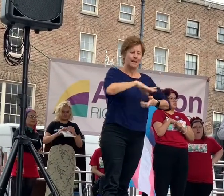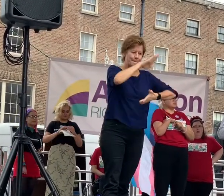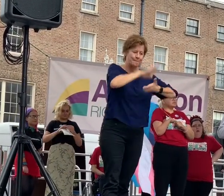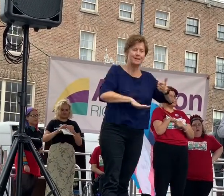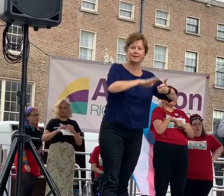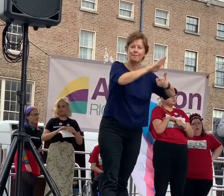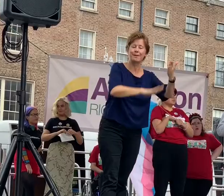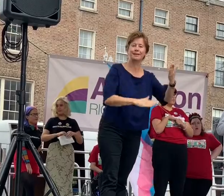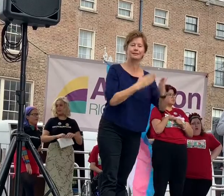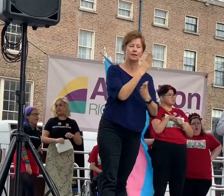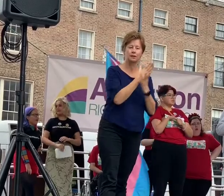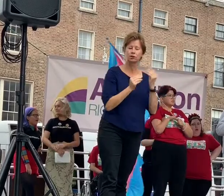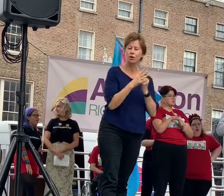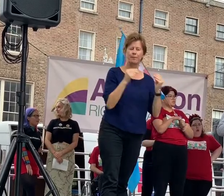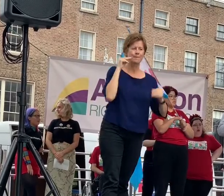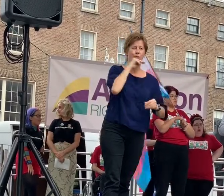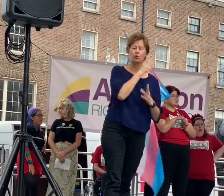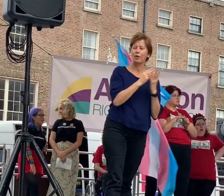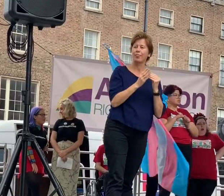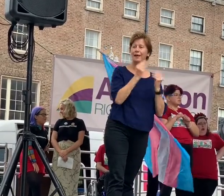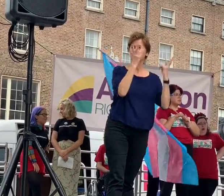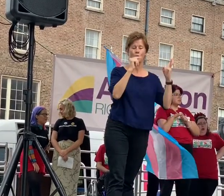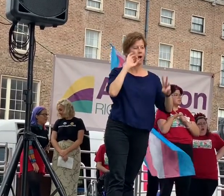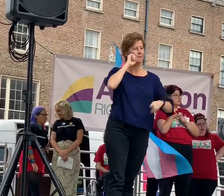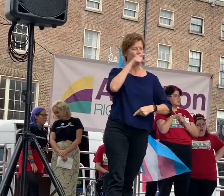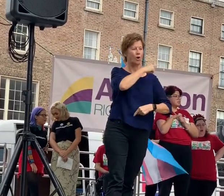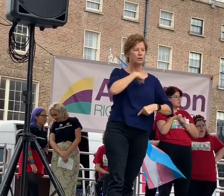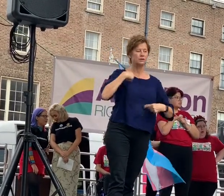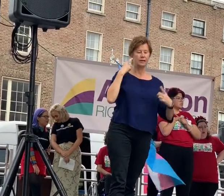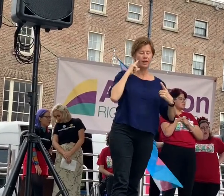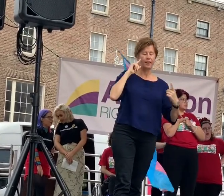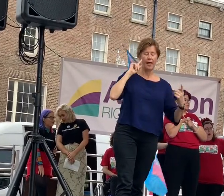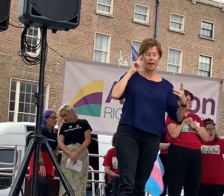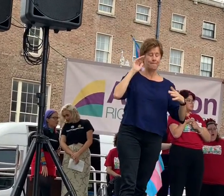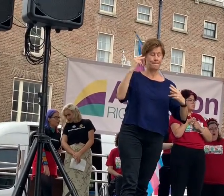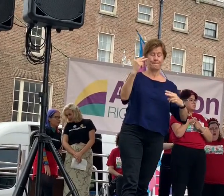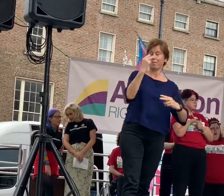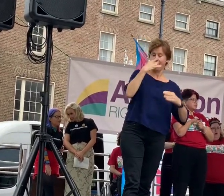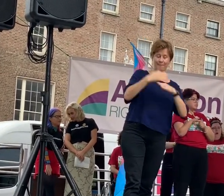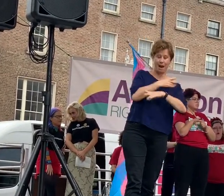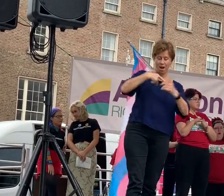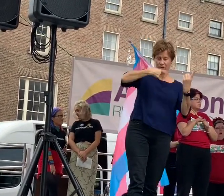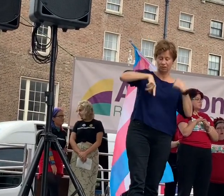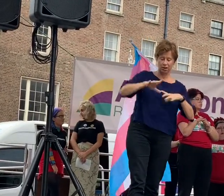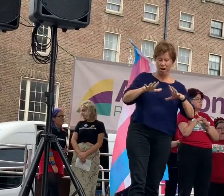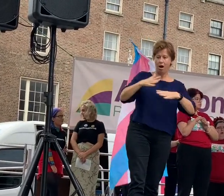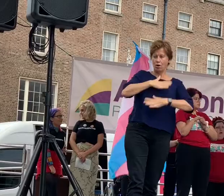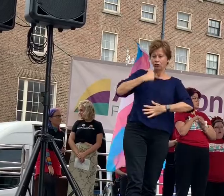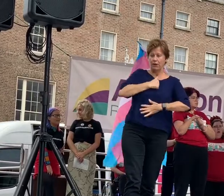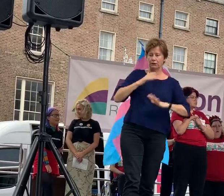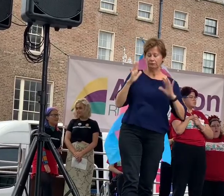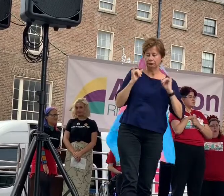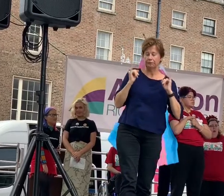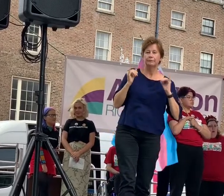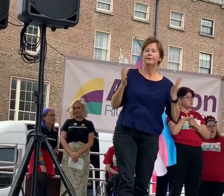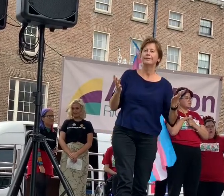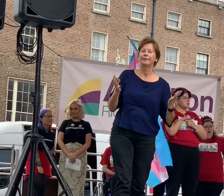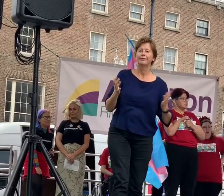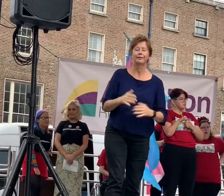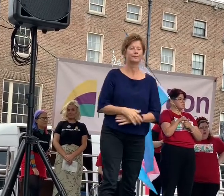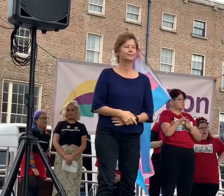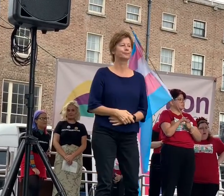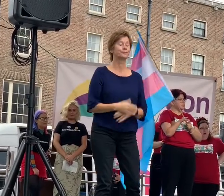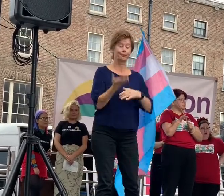phenomenon applies to mental and sexual healthcare. Last week, a man in the UK